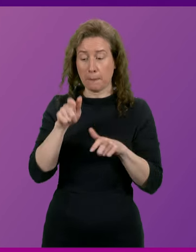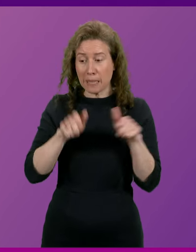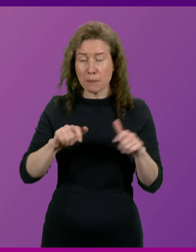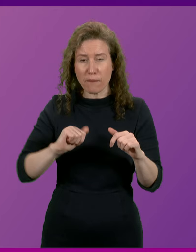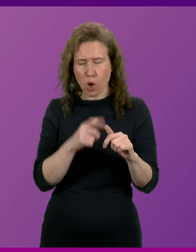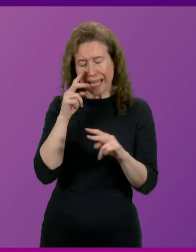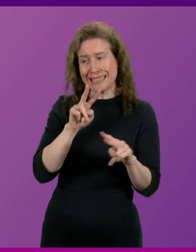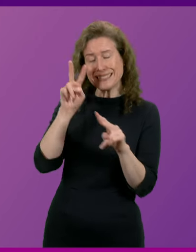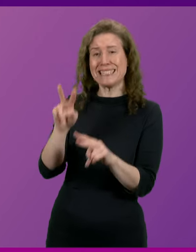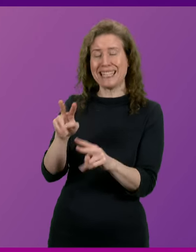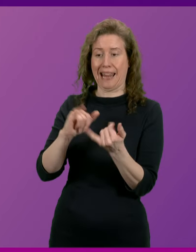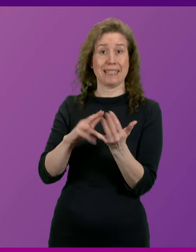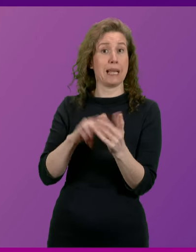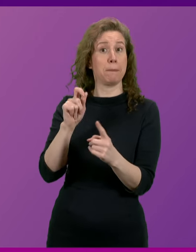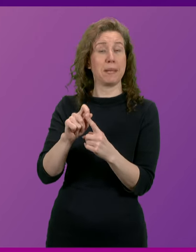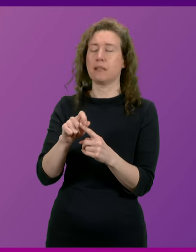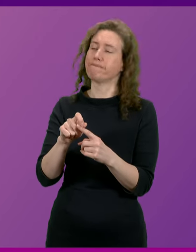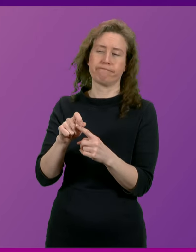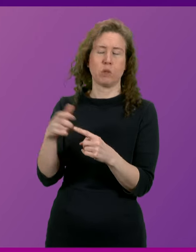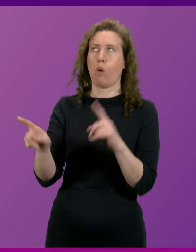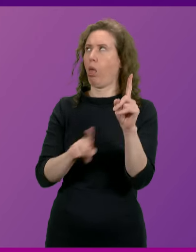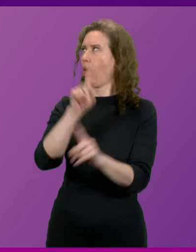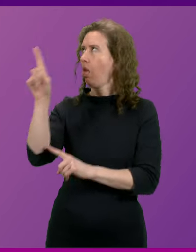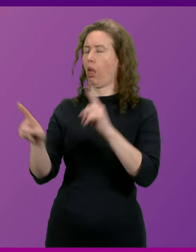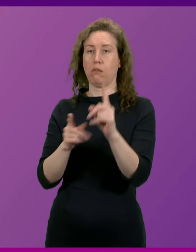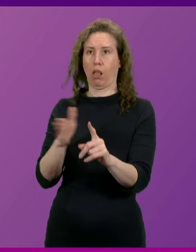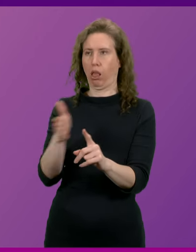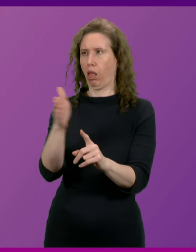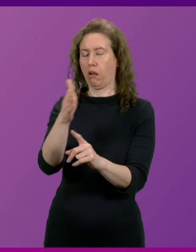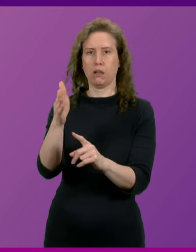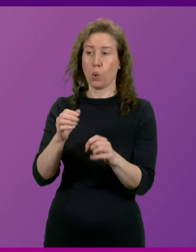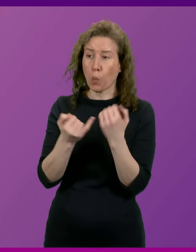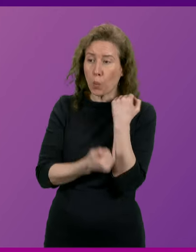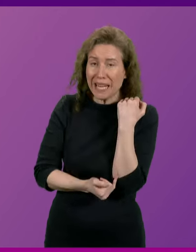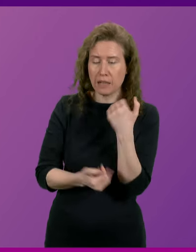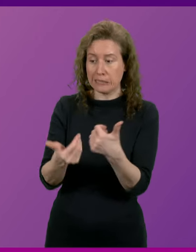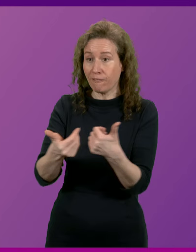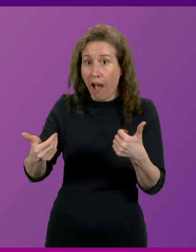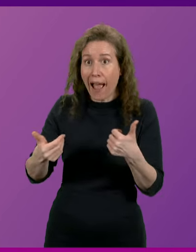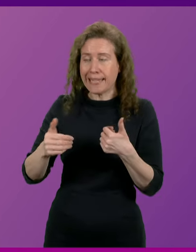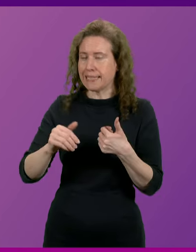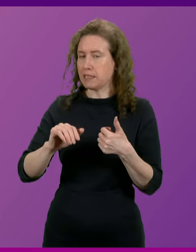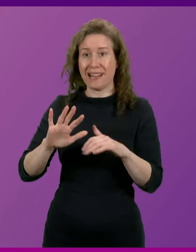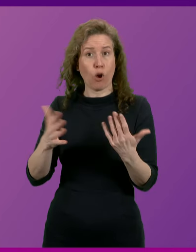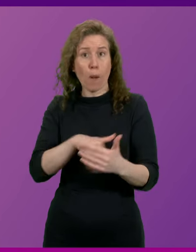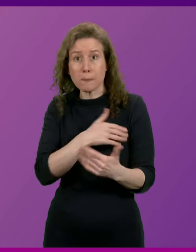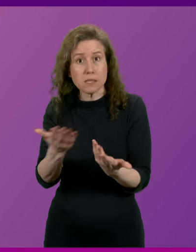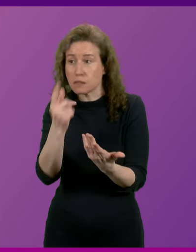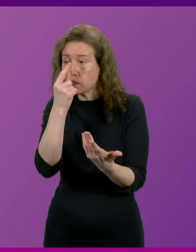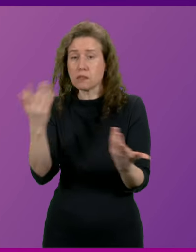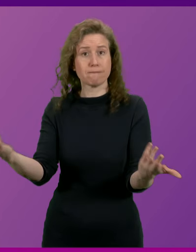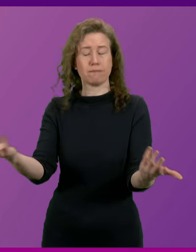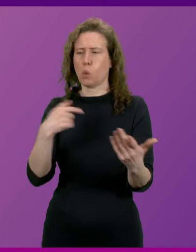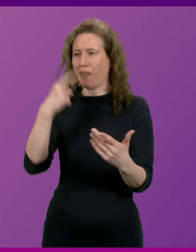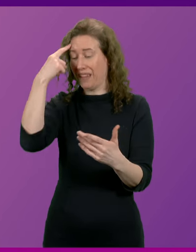can see that the SNP have lost their way. They're weak, divided, incompetent and putting party before